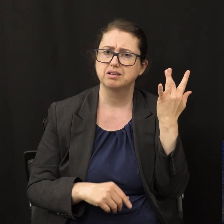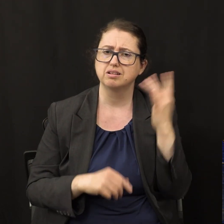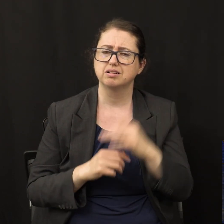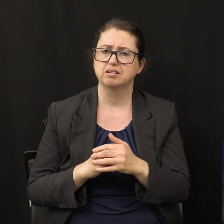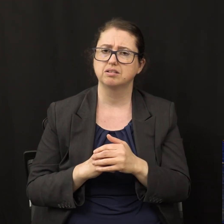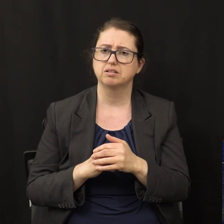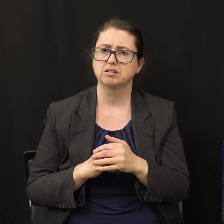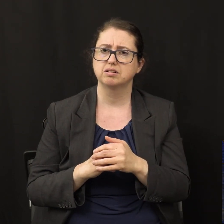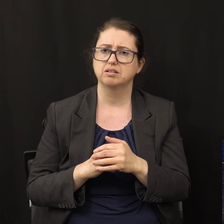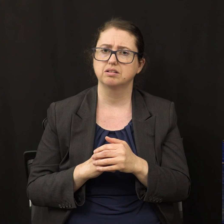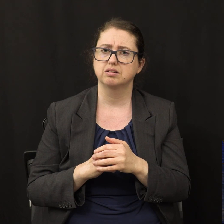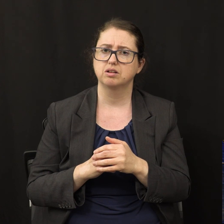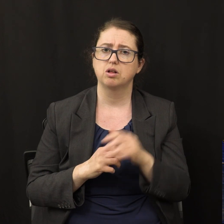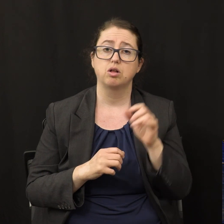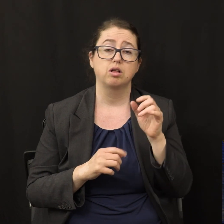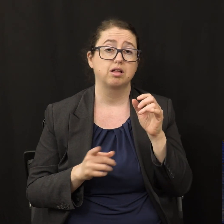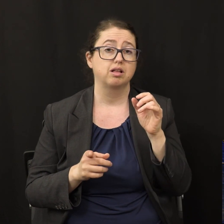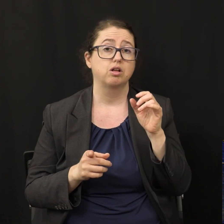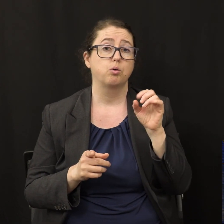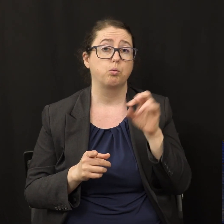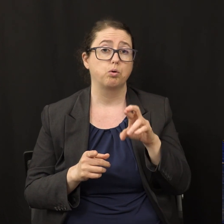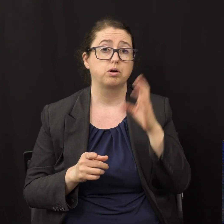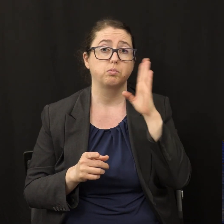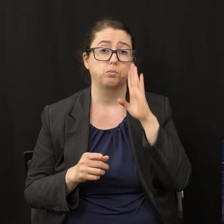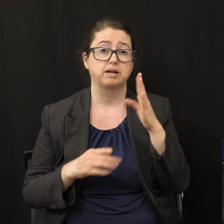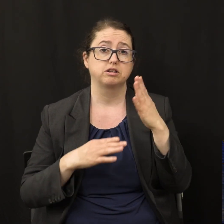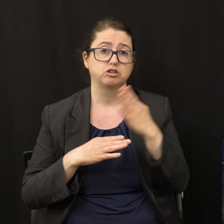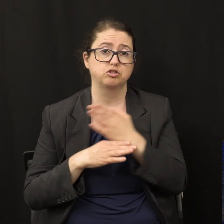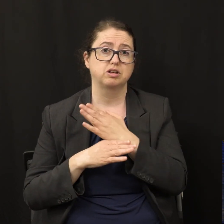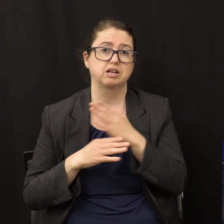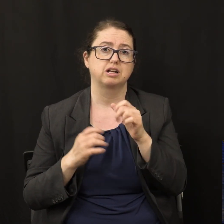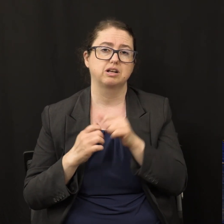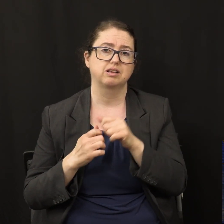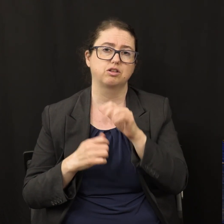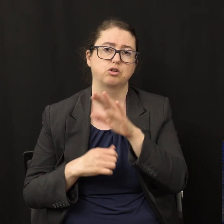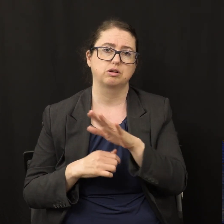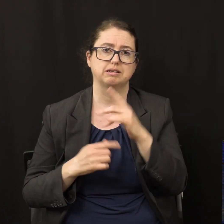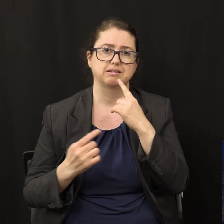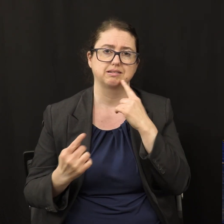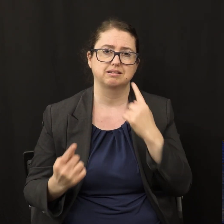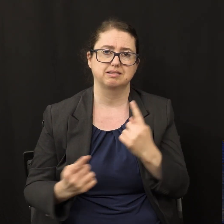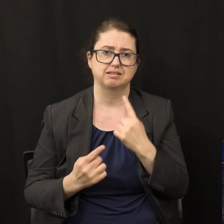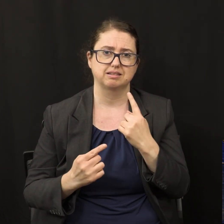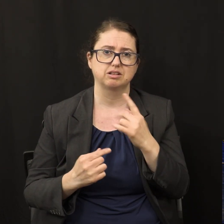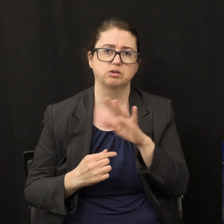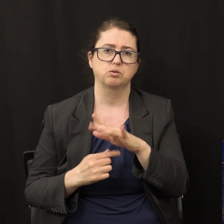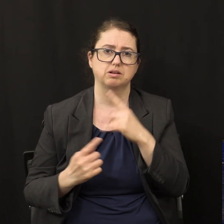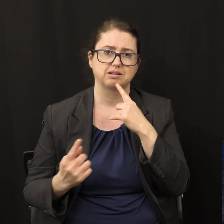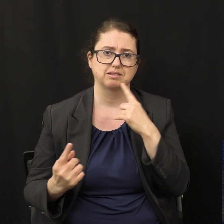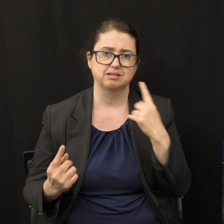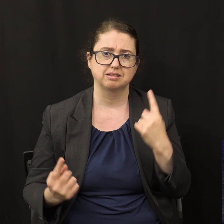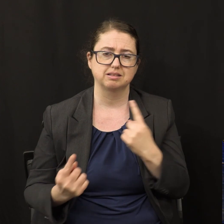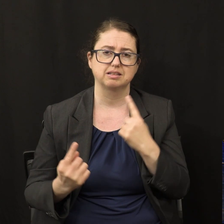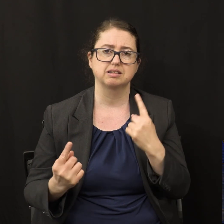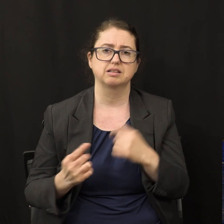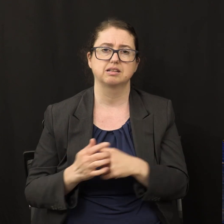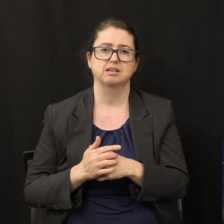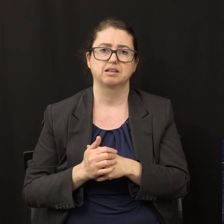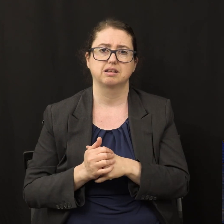lest you share in her what and her sins in her sins and lest you receive